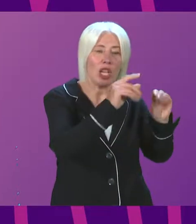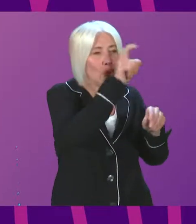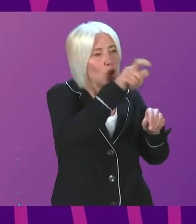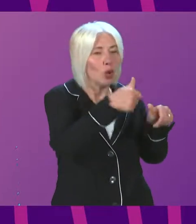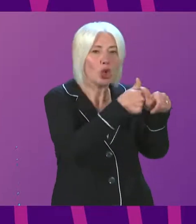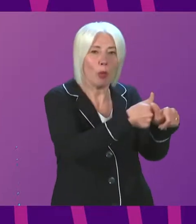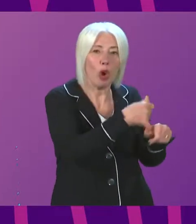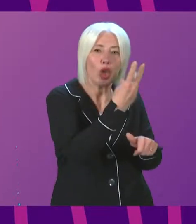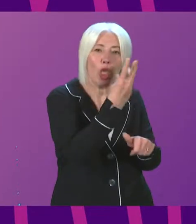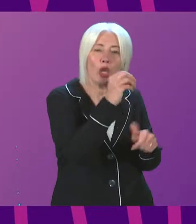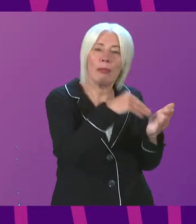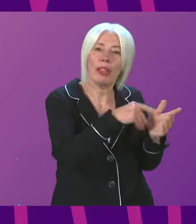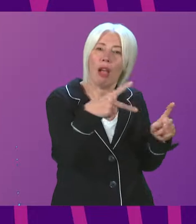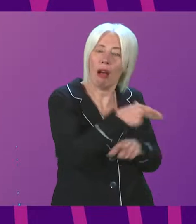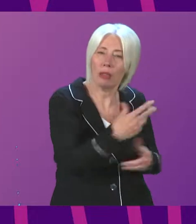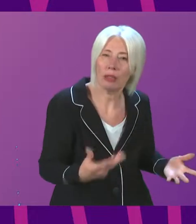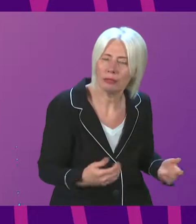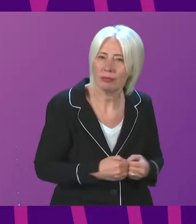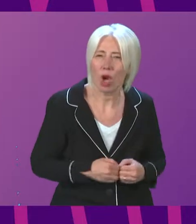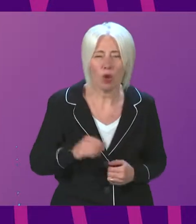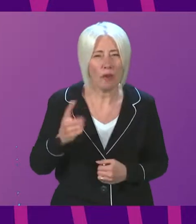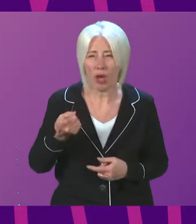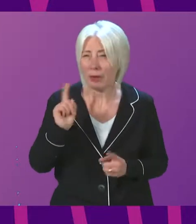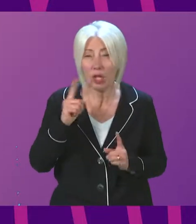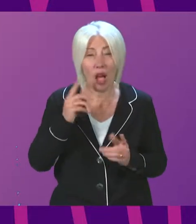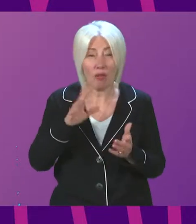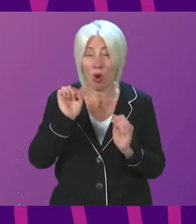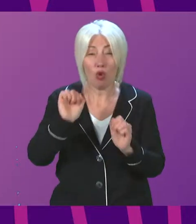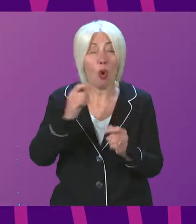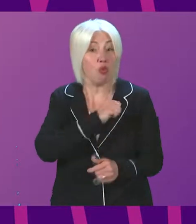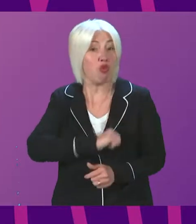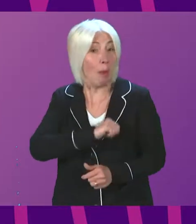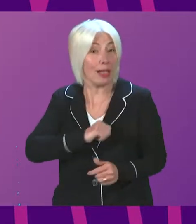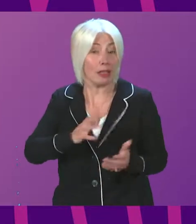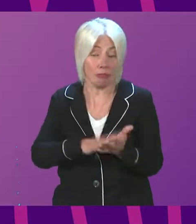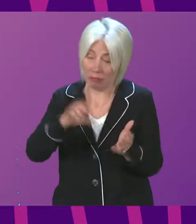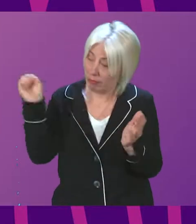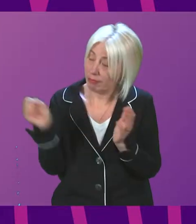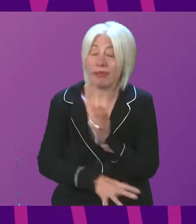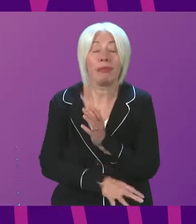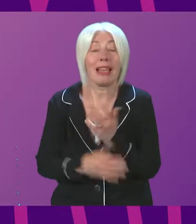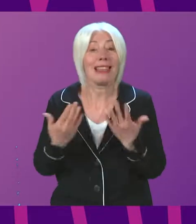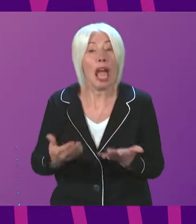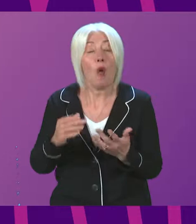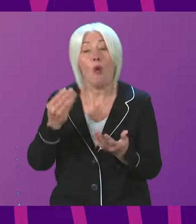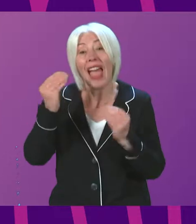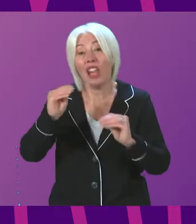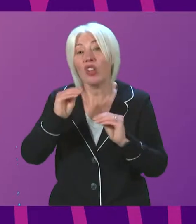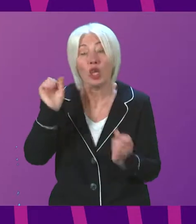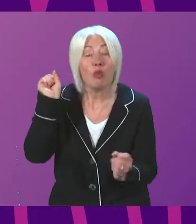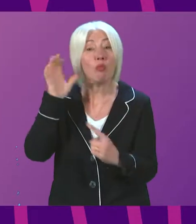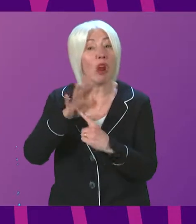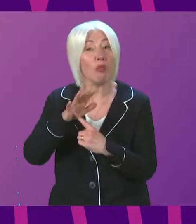by 30 million. First Minister have you completely abandoned your promise to make education your top priority? First